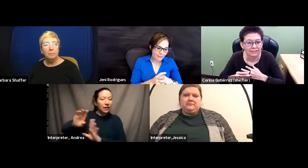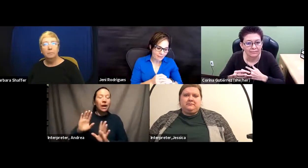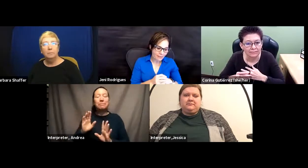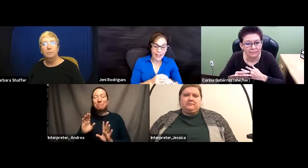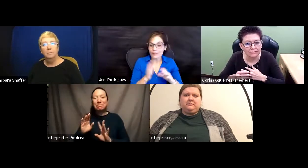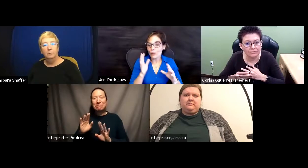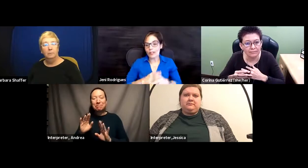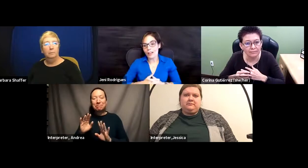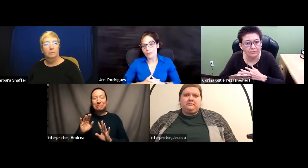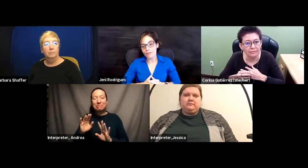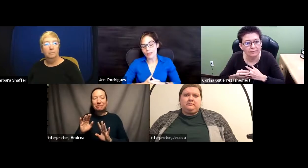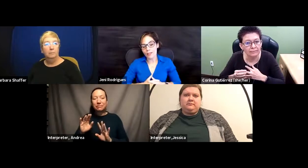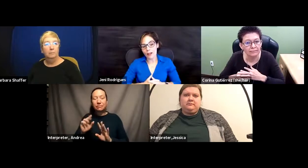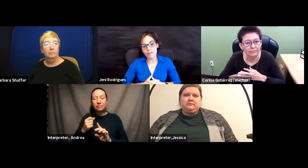I totally lost my train of thought.